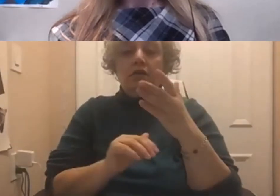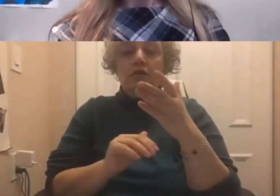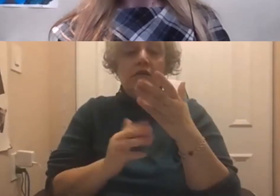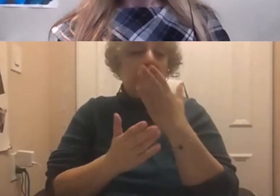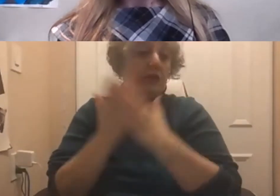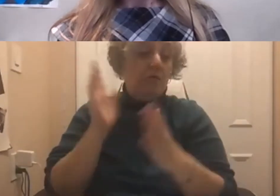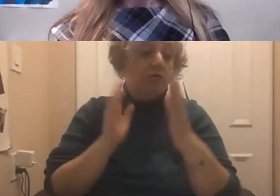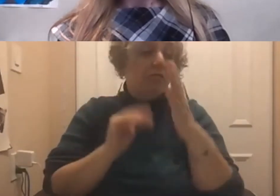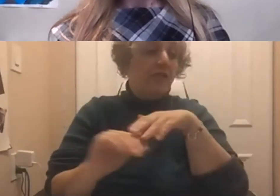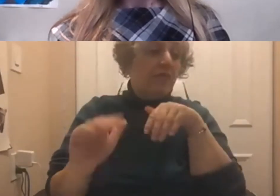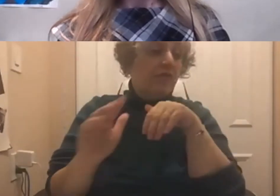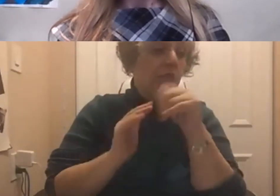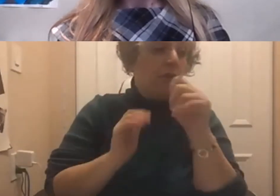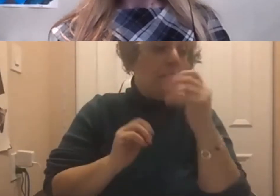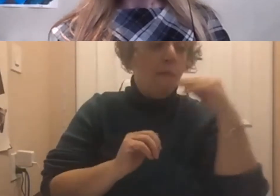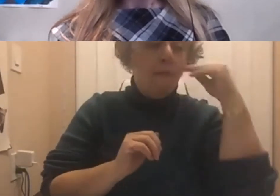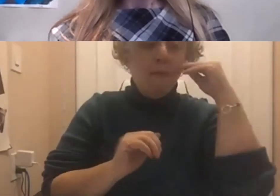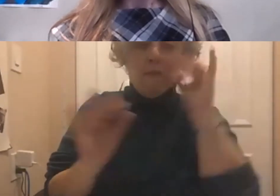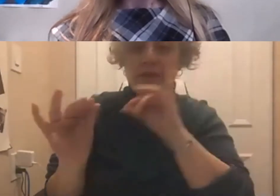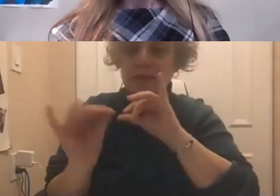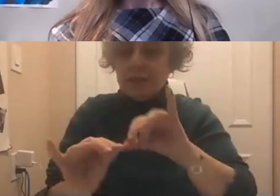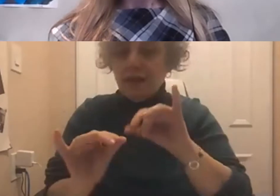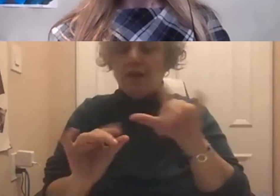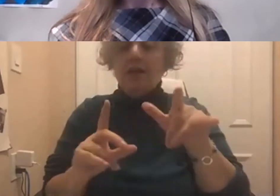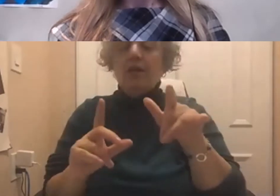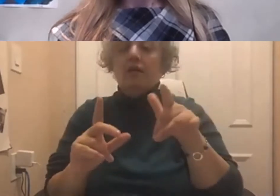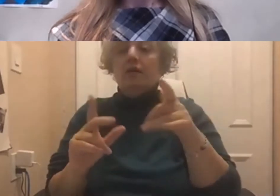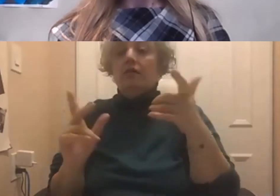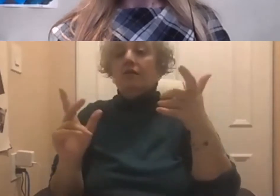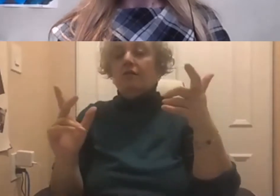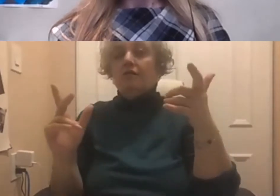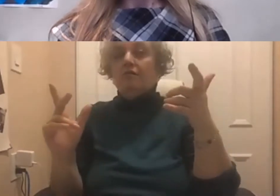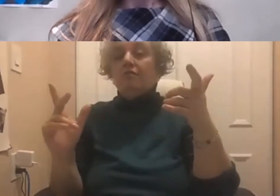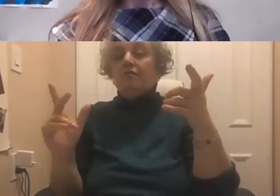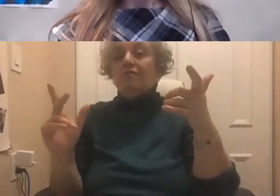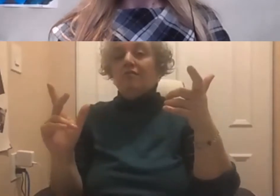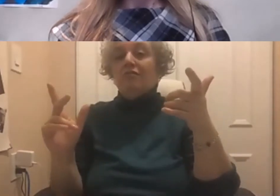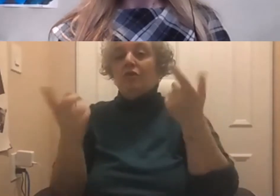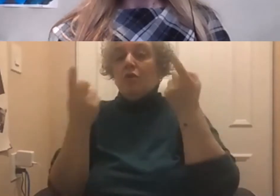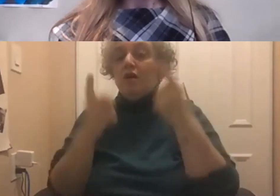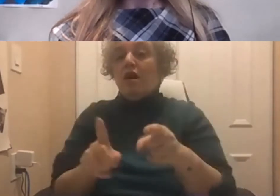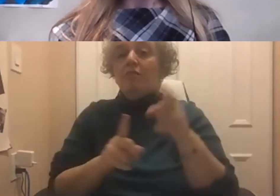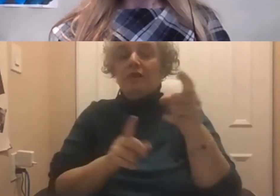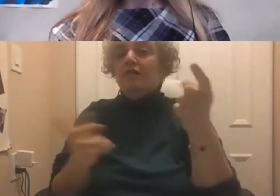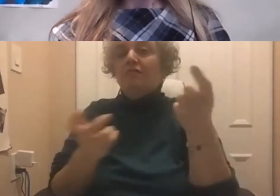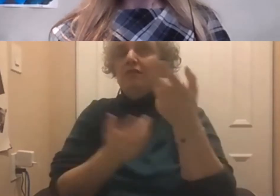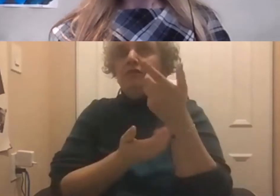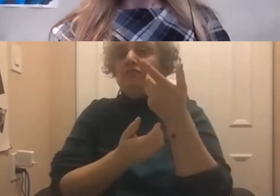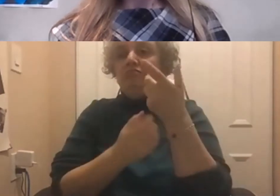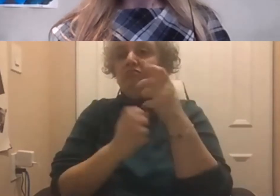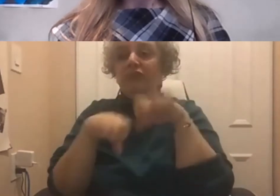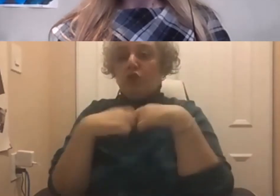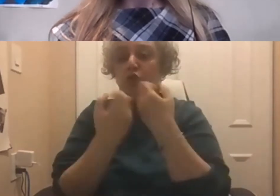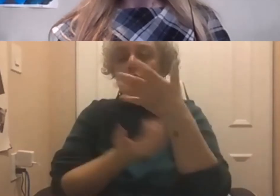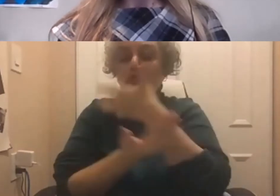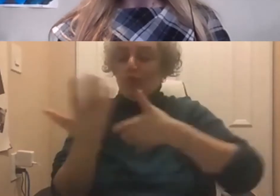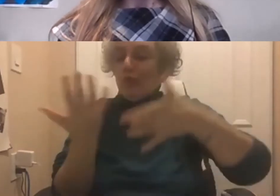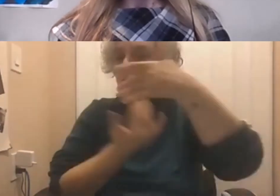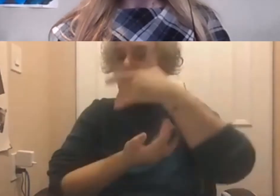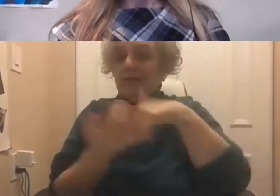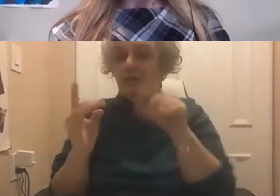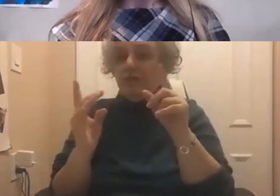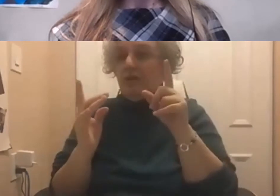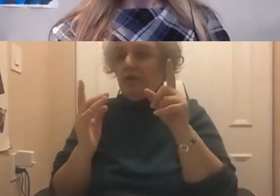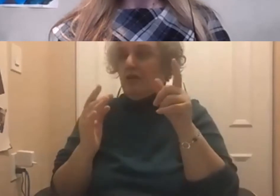says home, what happens to the social interaction? What happens to the informal